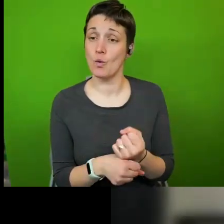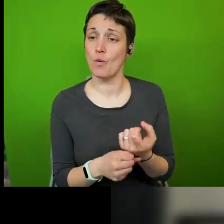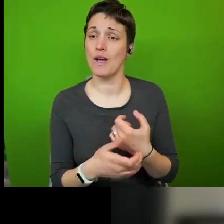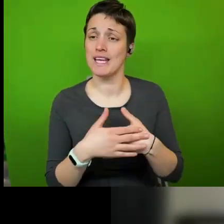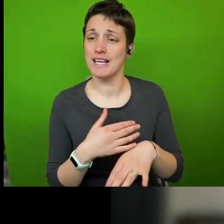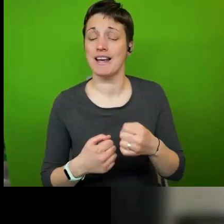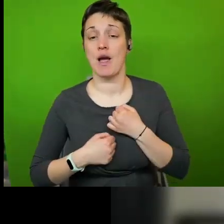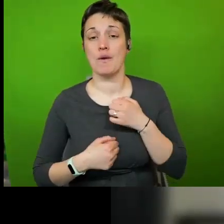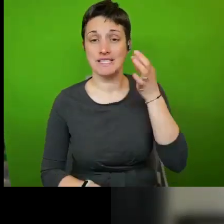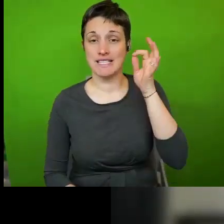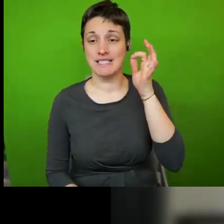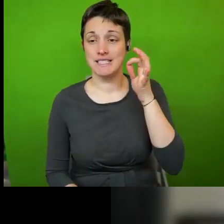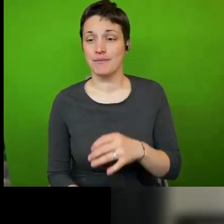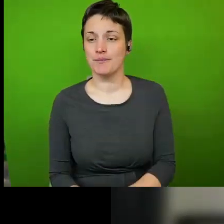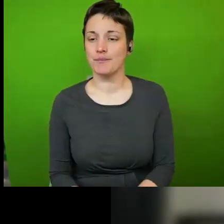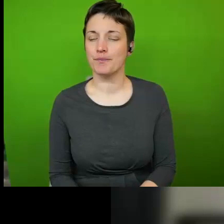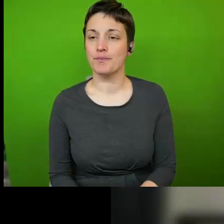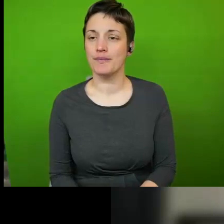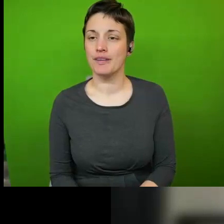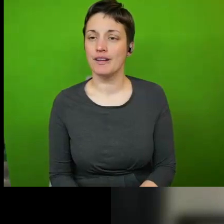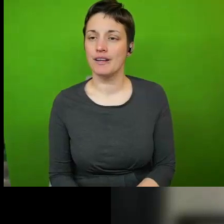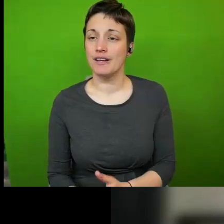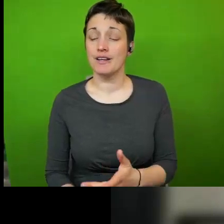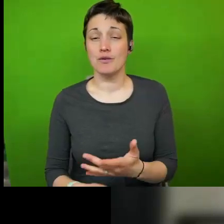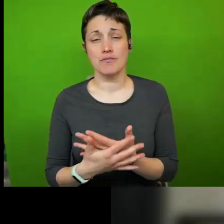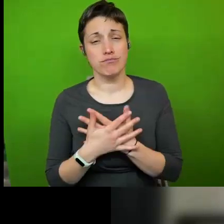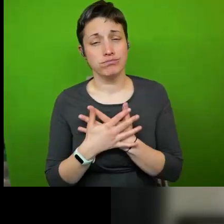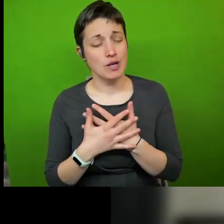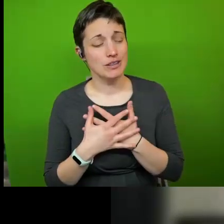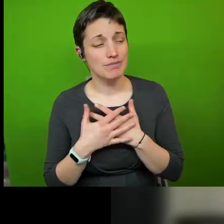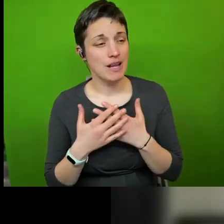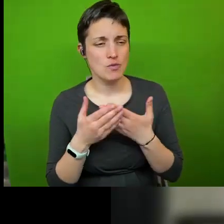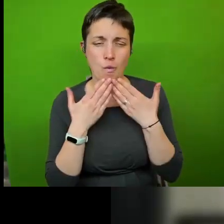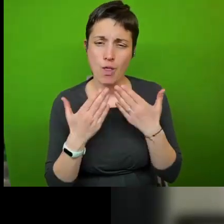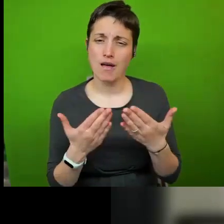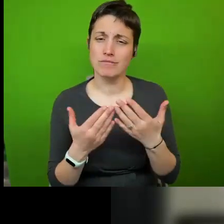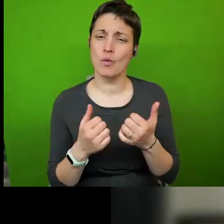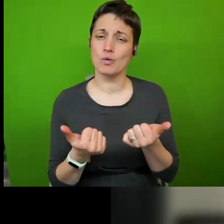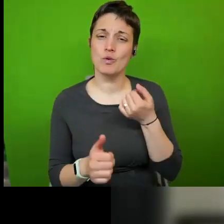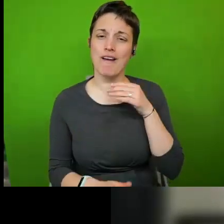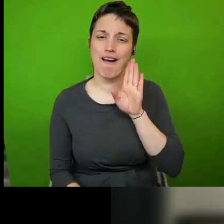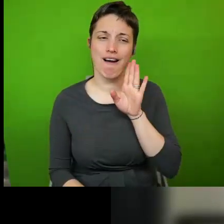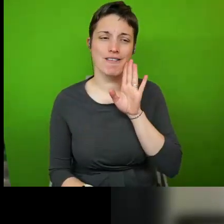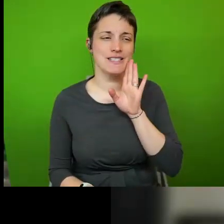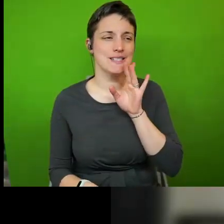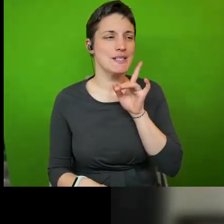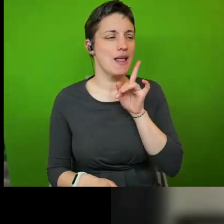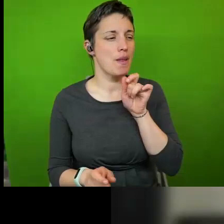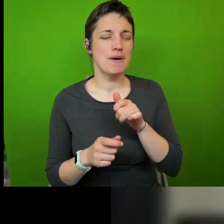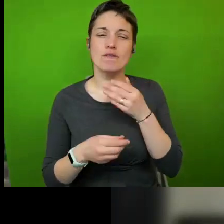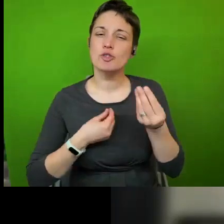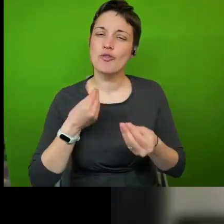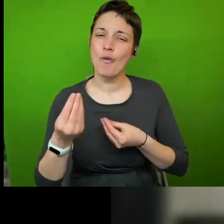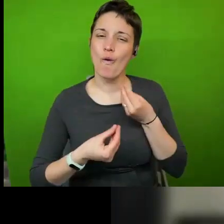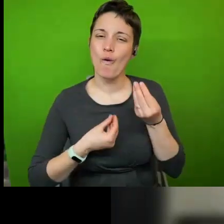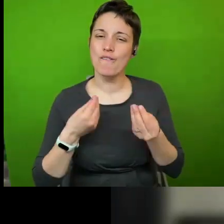city so it's been so good to hear about that and to hear something about the story which many of